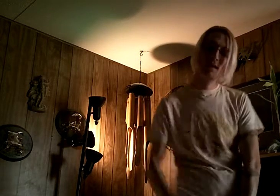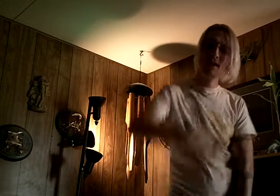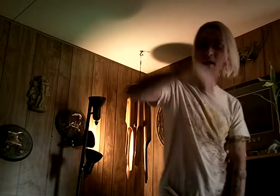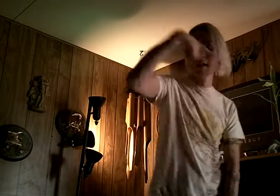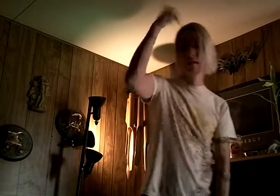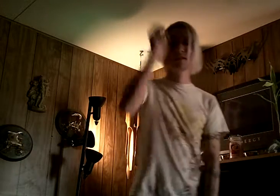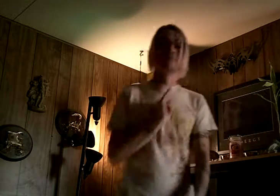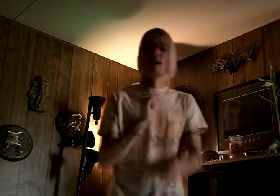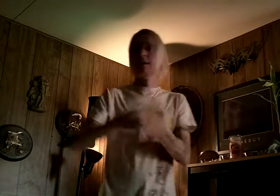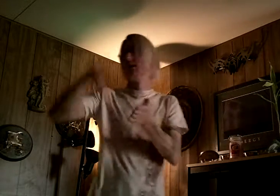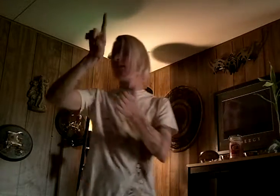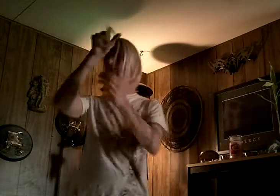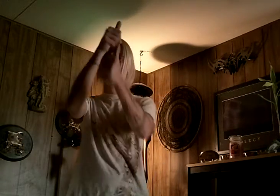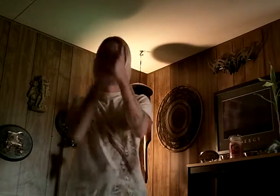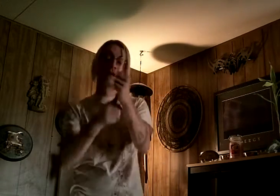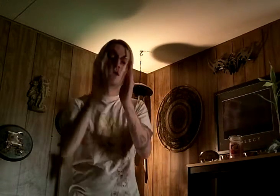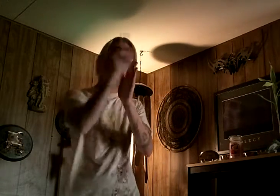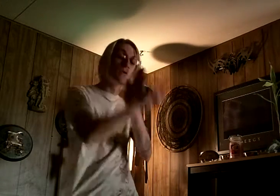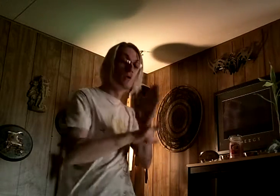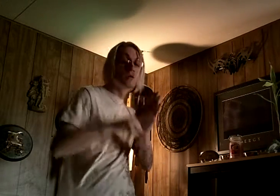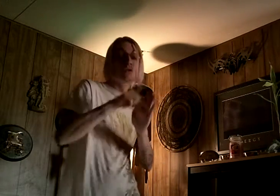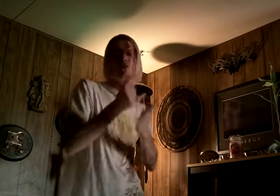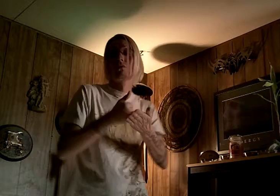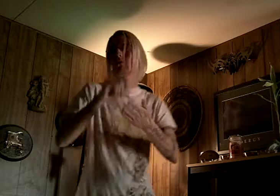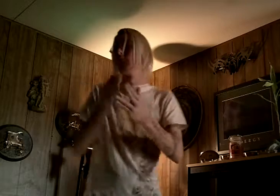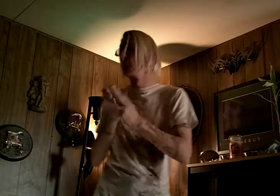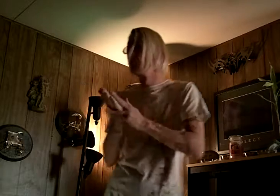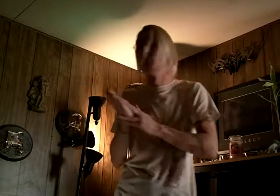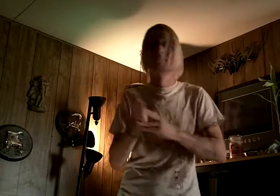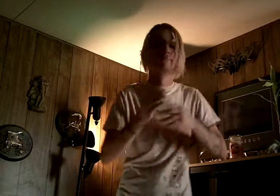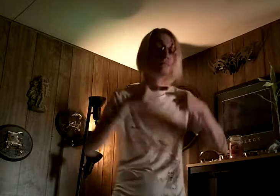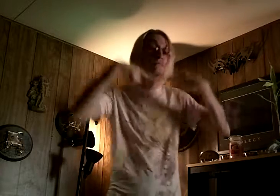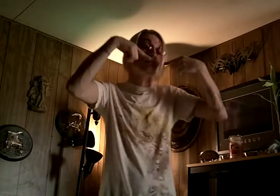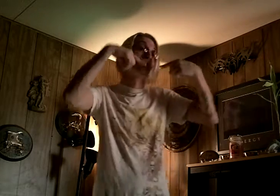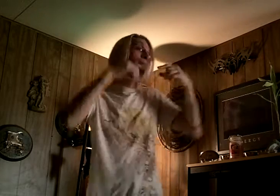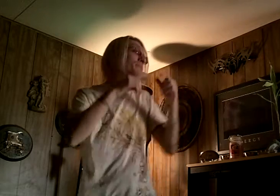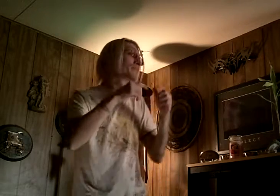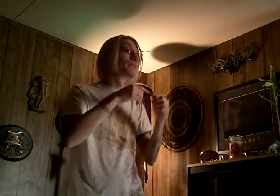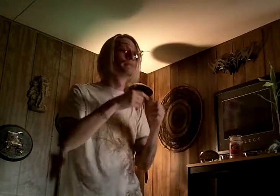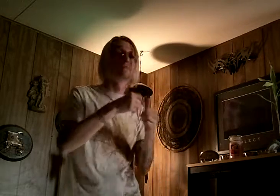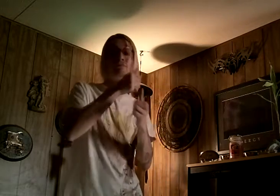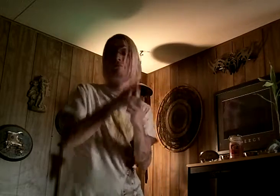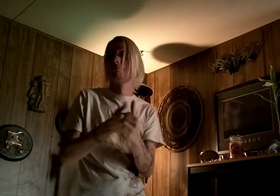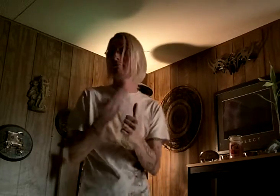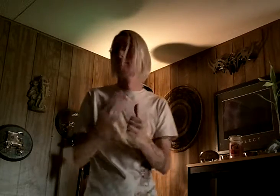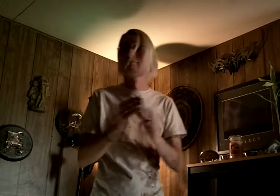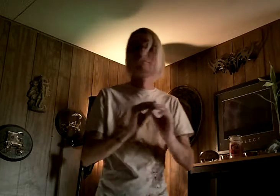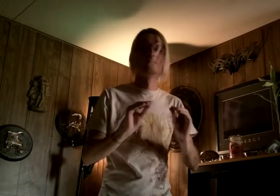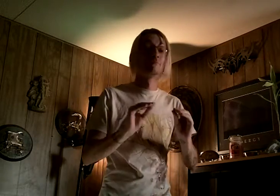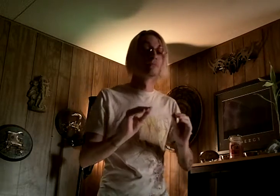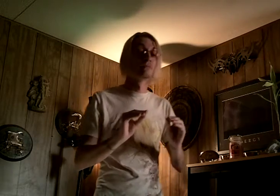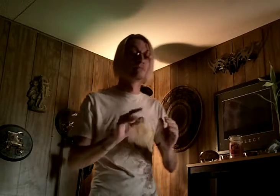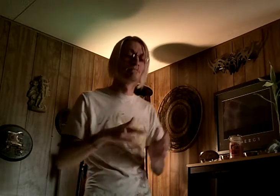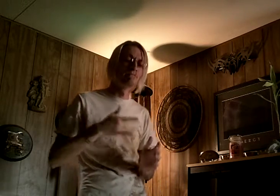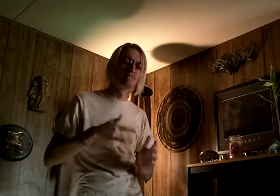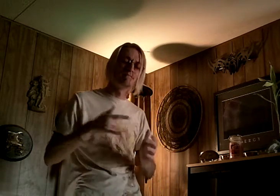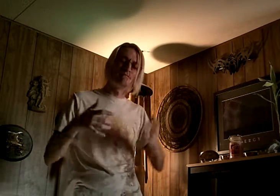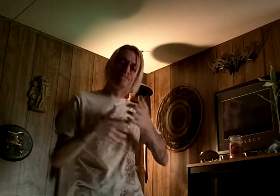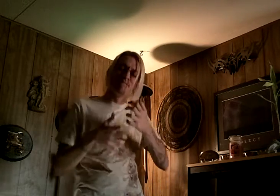Cause I spend every hour just going through the motions I can't even get the emotions to